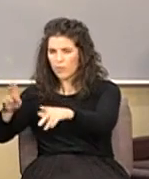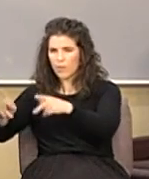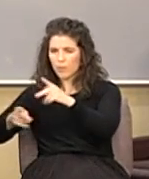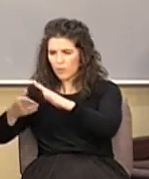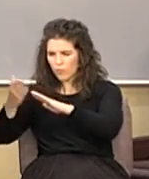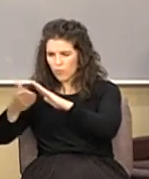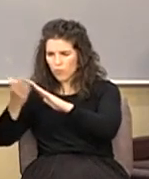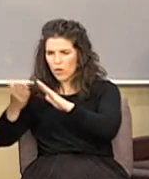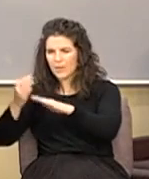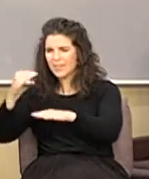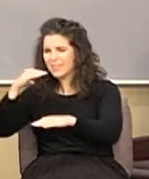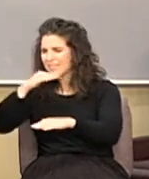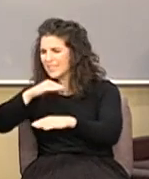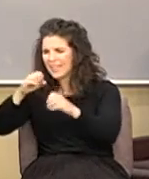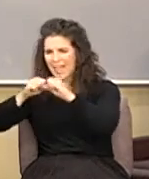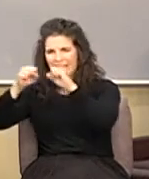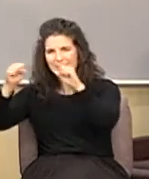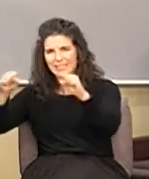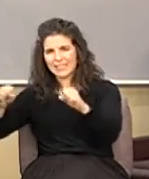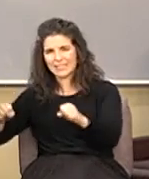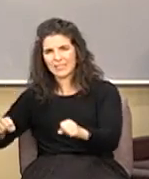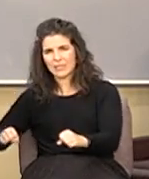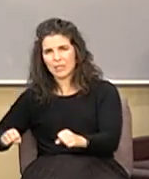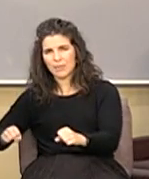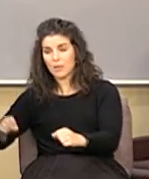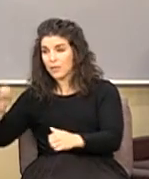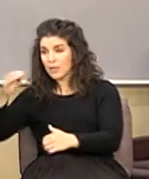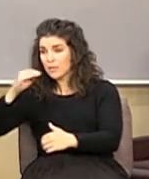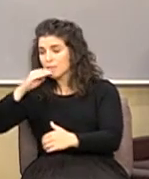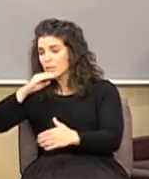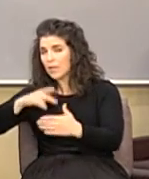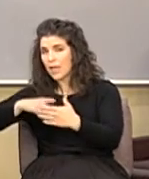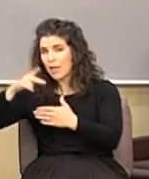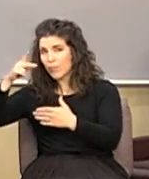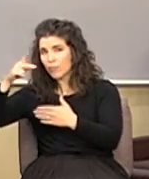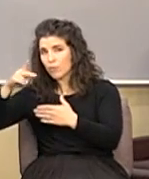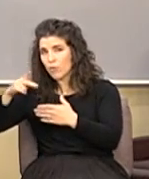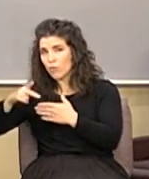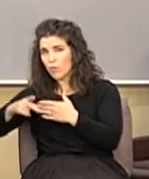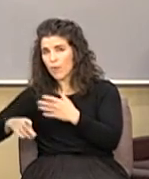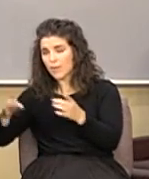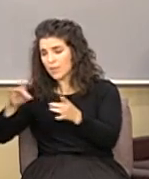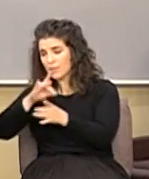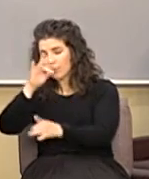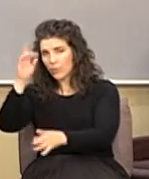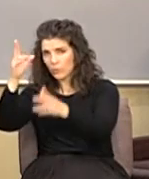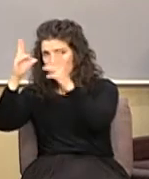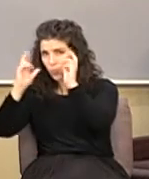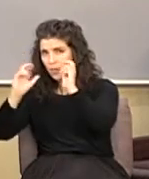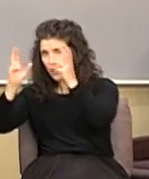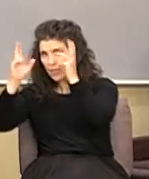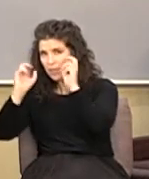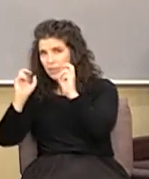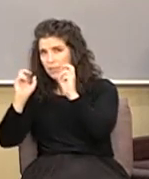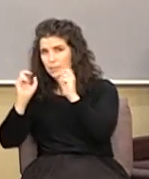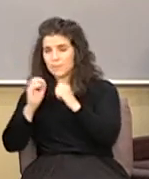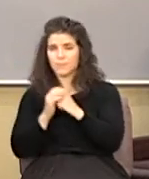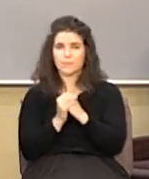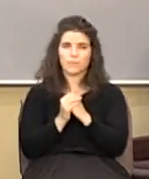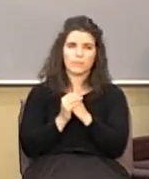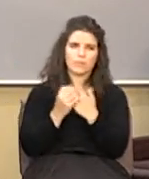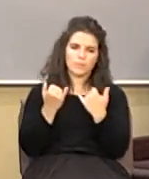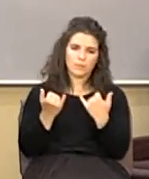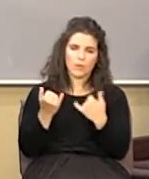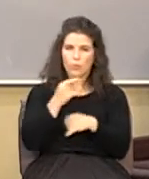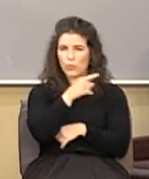untruth system, this lie program, and it's spiritual wickedness that's there. Now, you need to understand